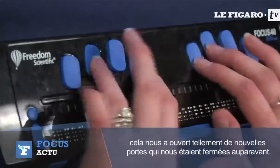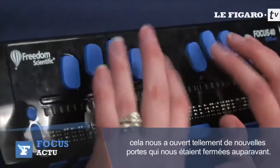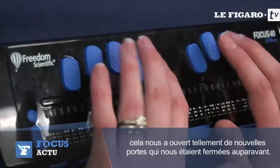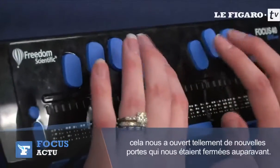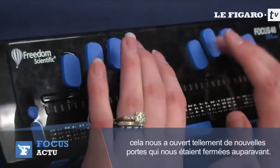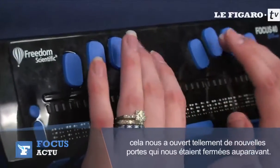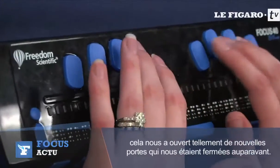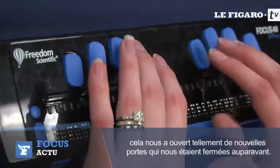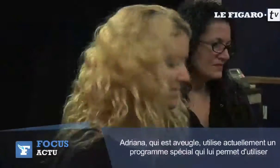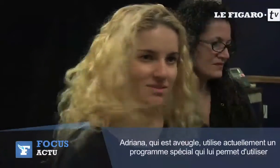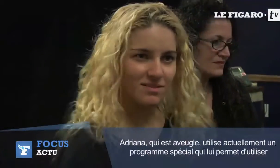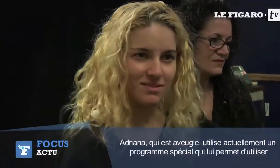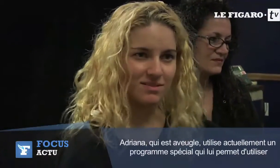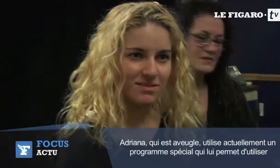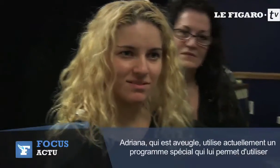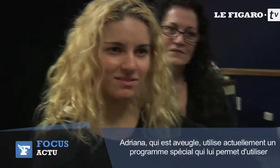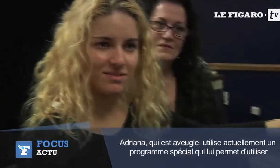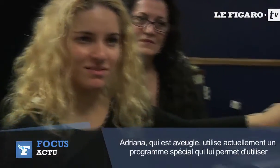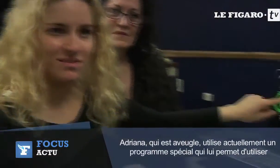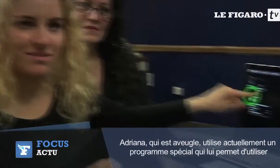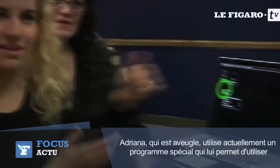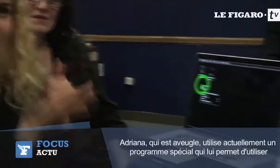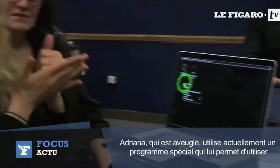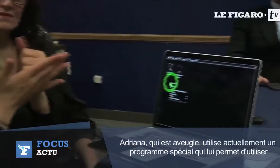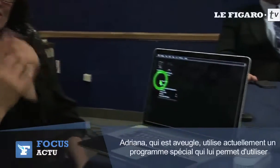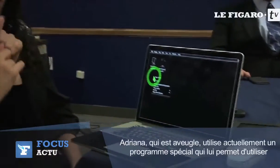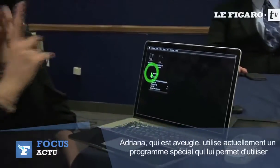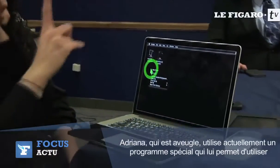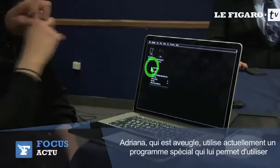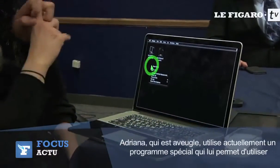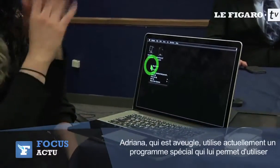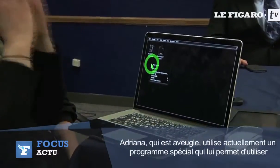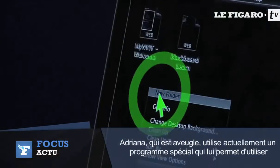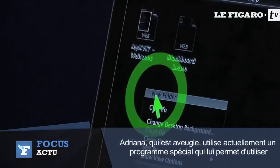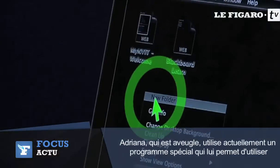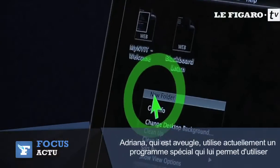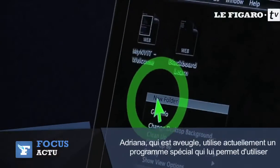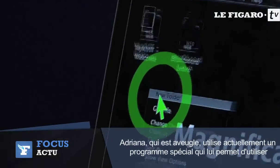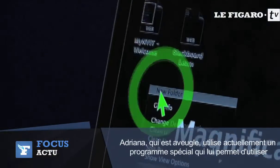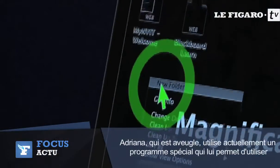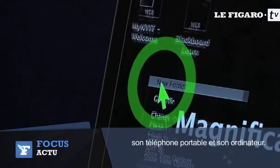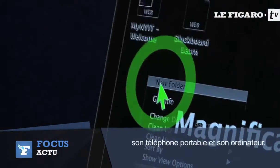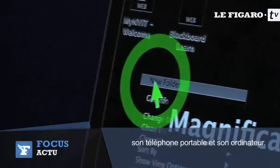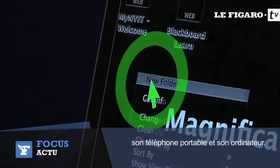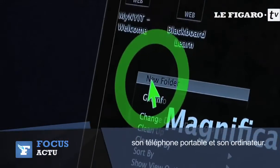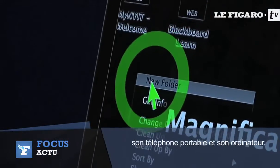communicate Adriana who's legally blind is currently using a specialized magnification program to use her phone and laptop